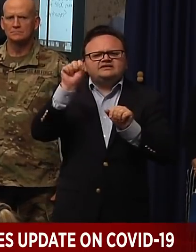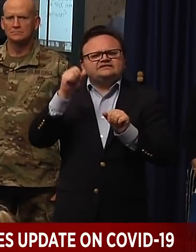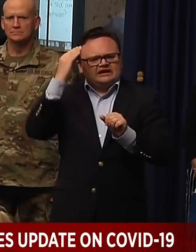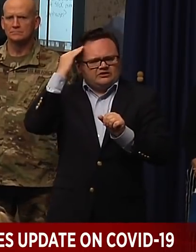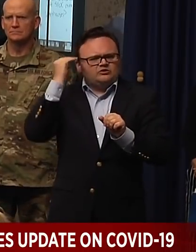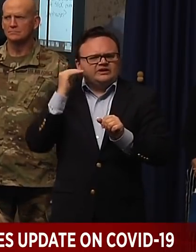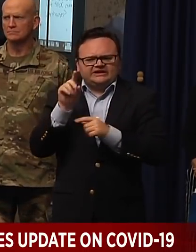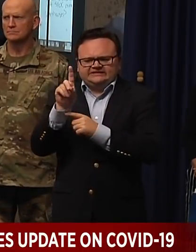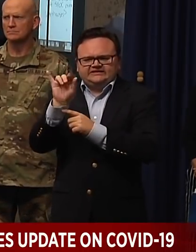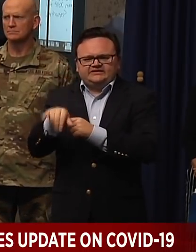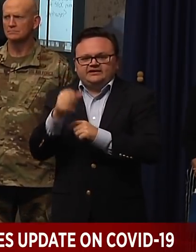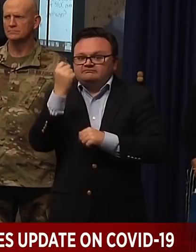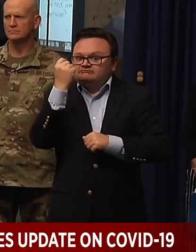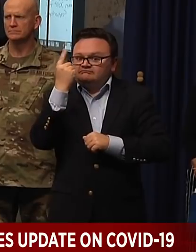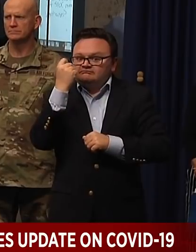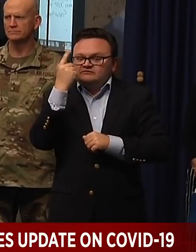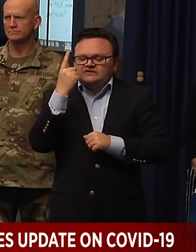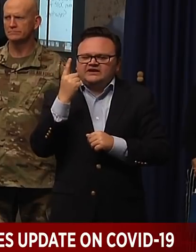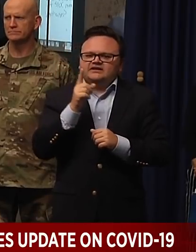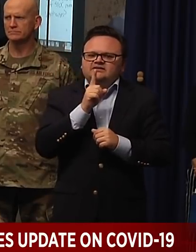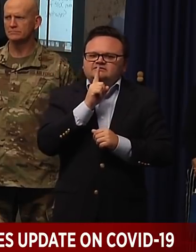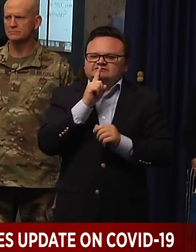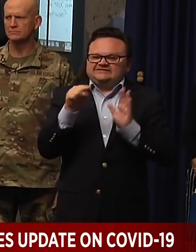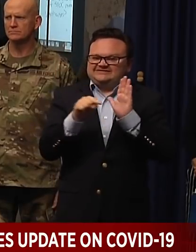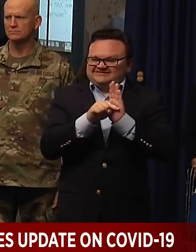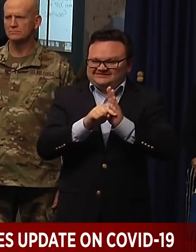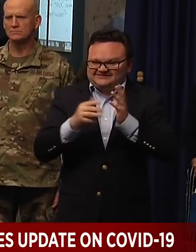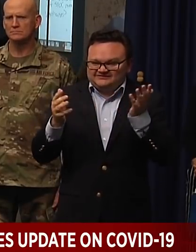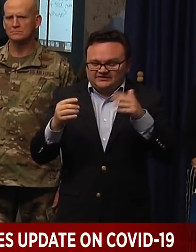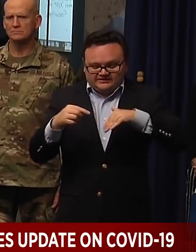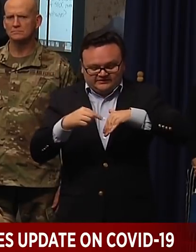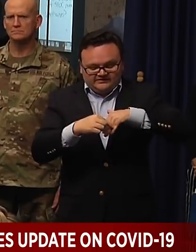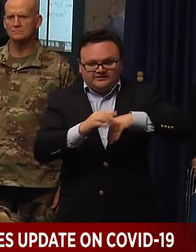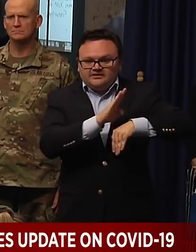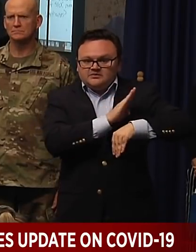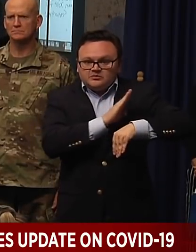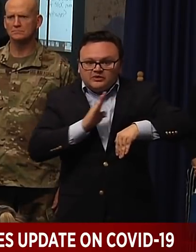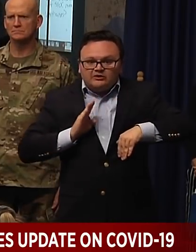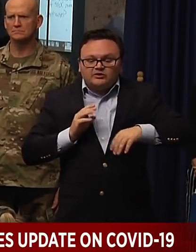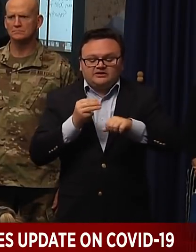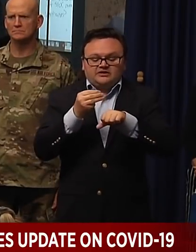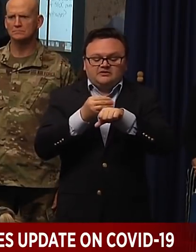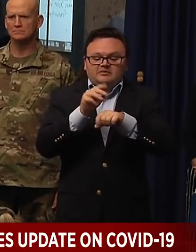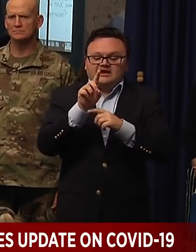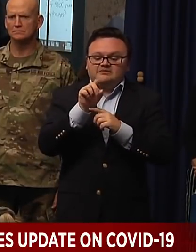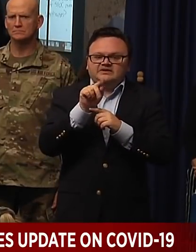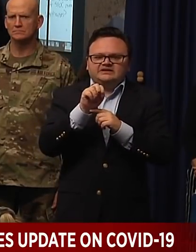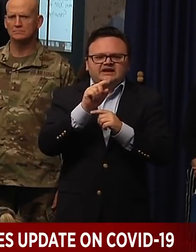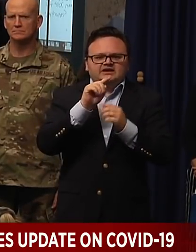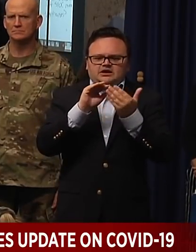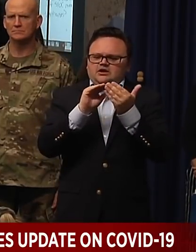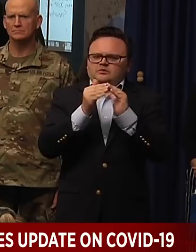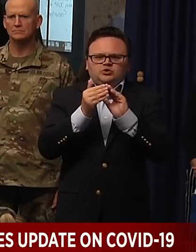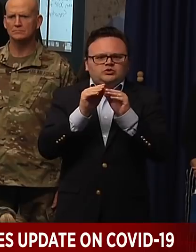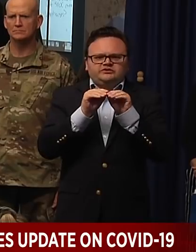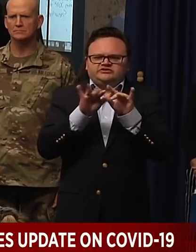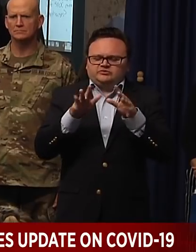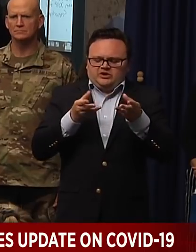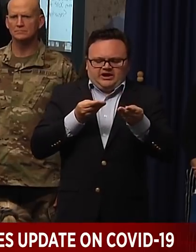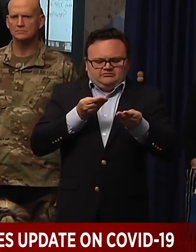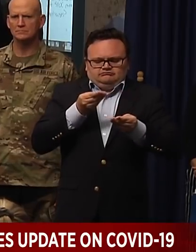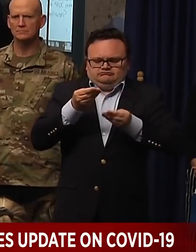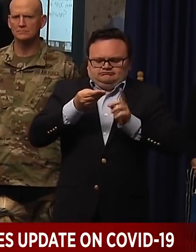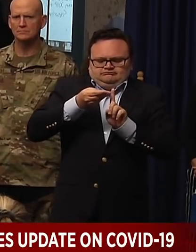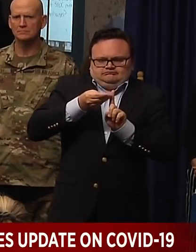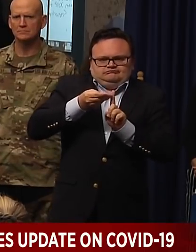is it's spreading throughout the community. So if you do that, that would still help, but it's not going to solve the entire problem. In